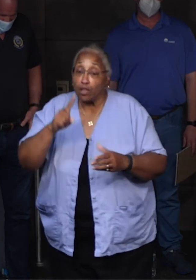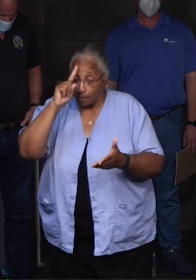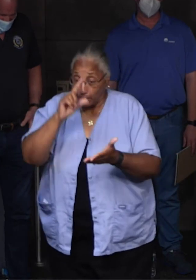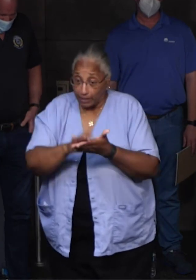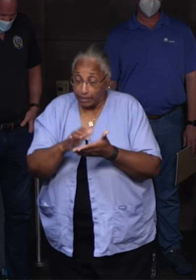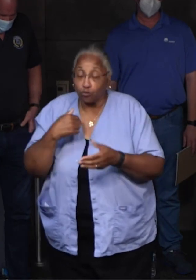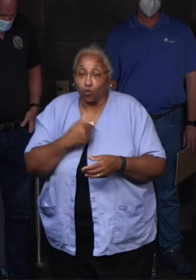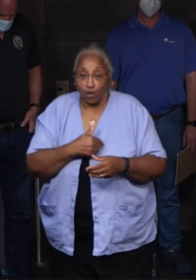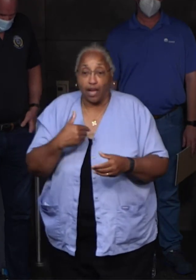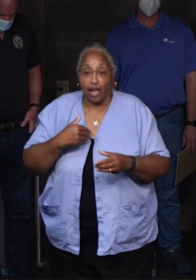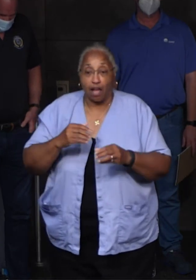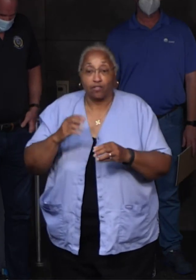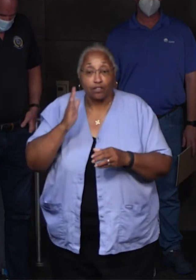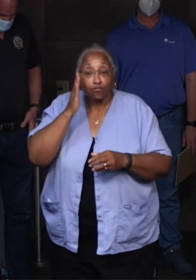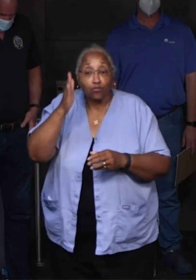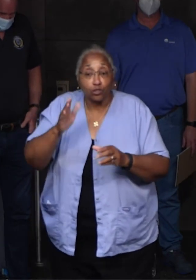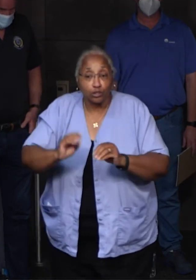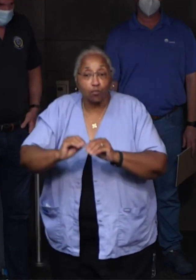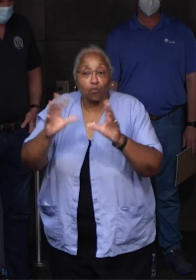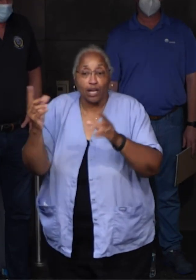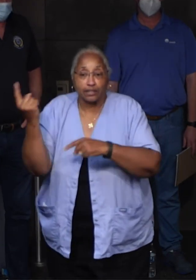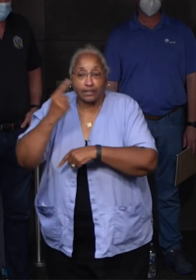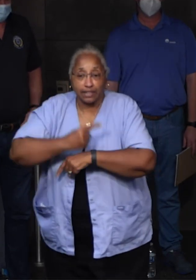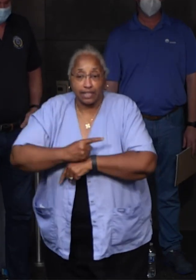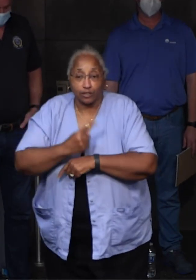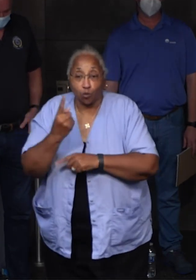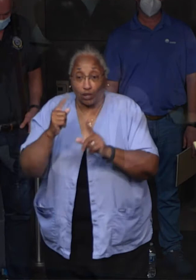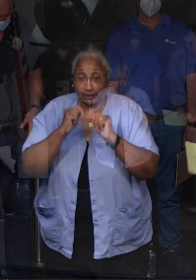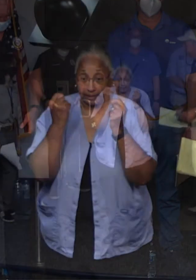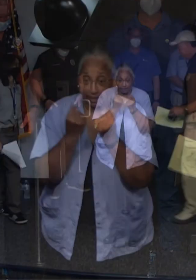we do have brighter days ahead. One team, one heartbeat.